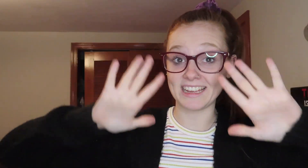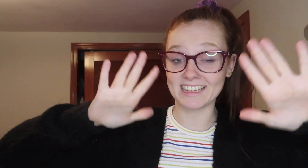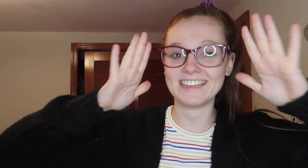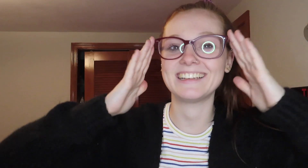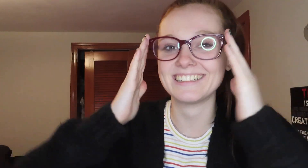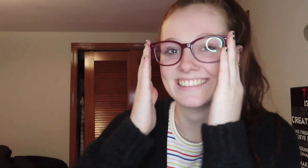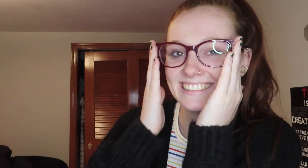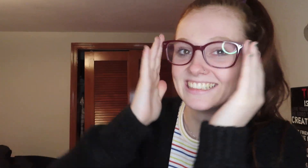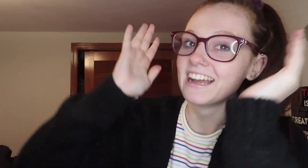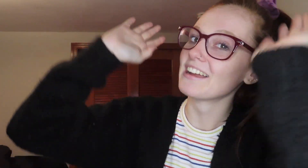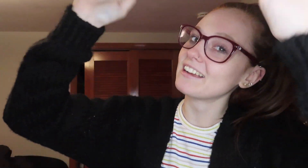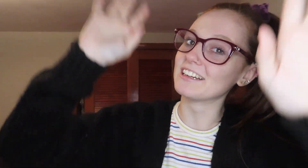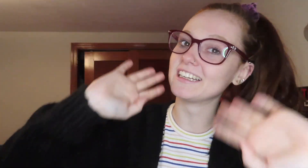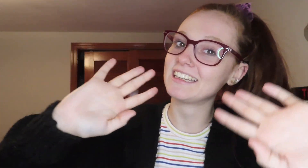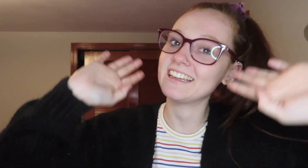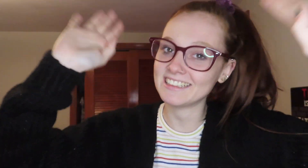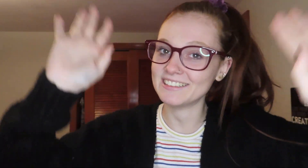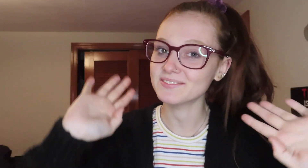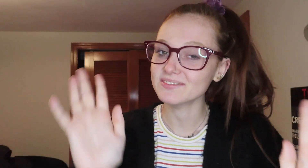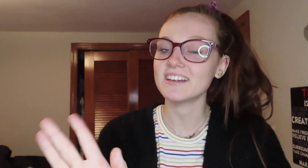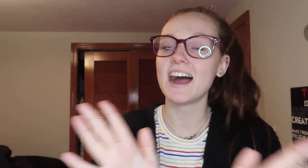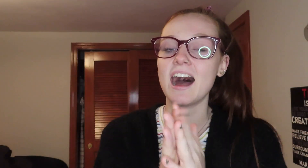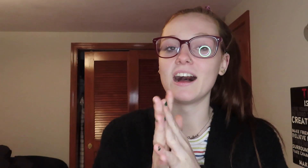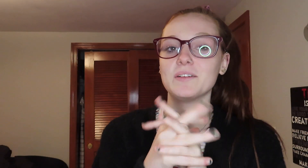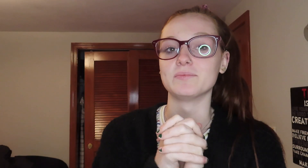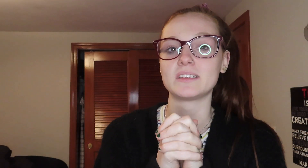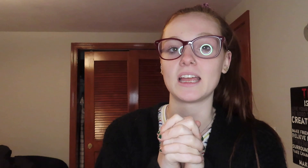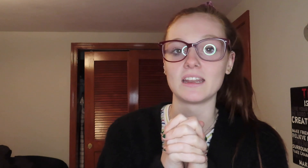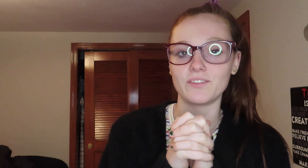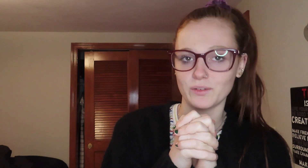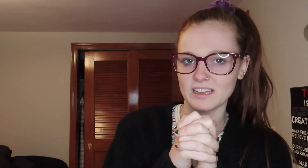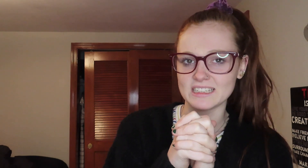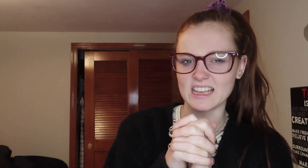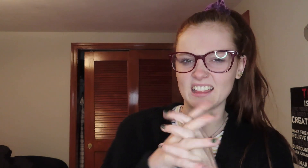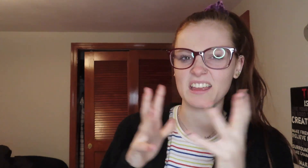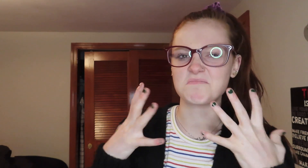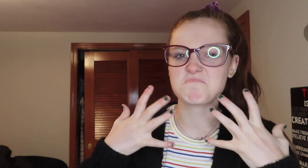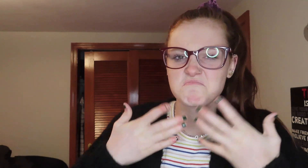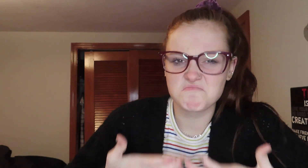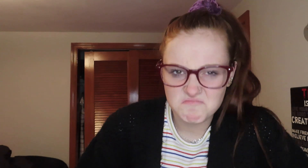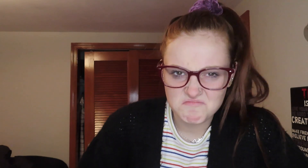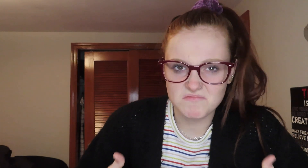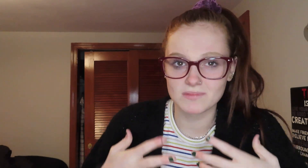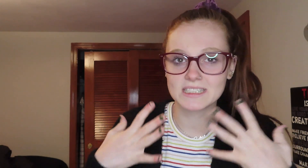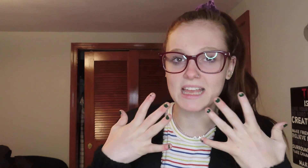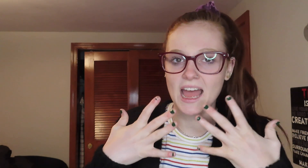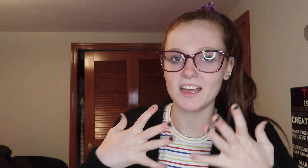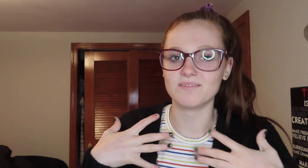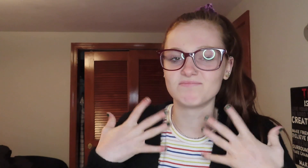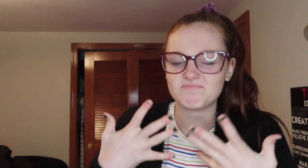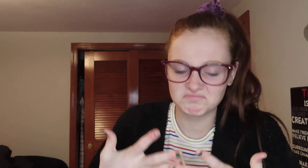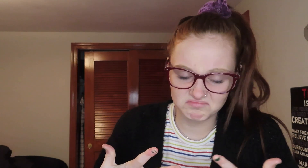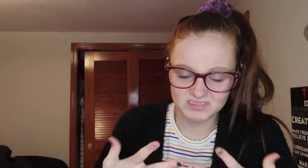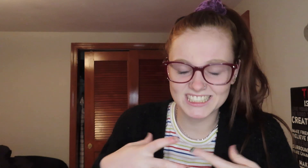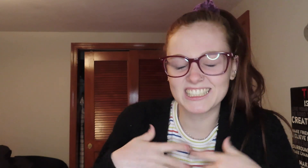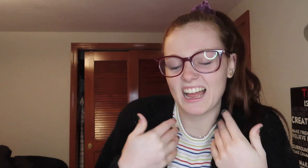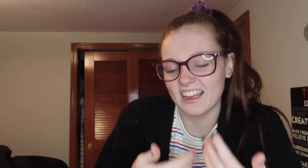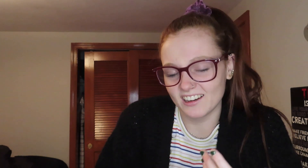good um then if you want to say like sad tired